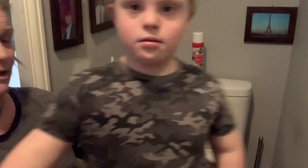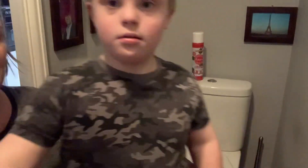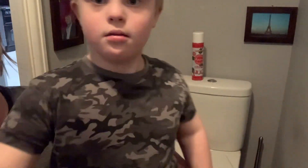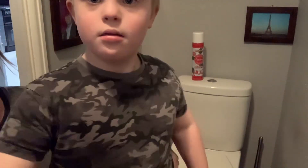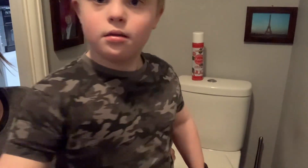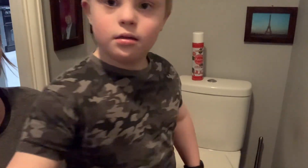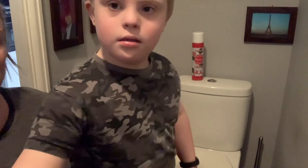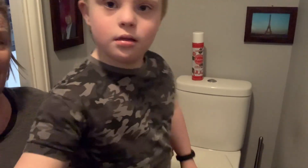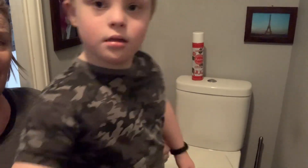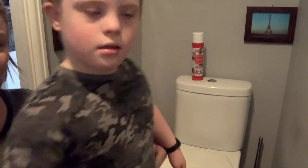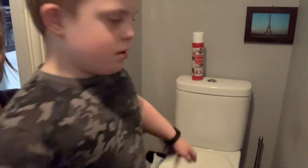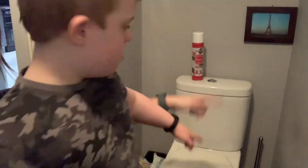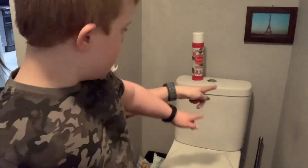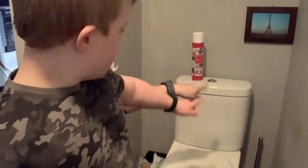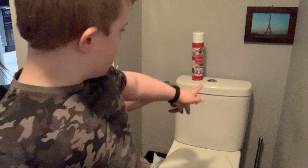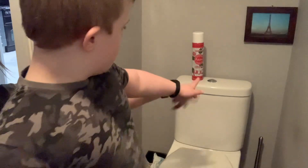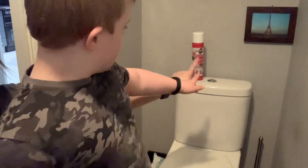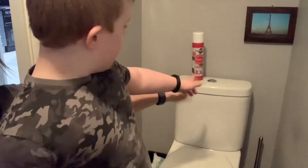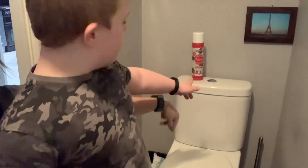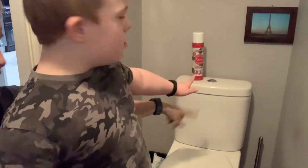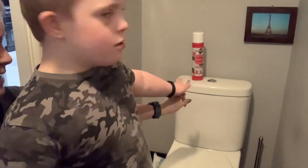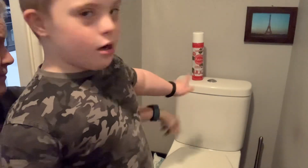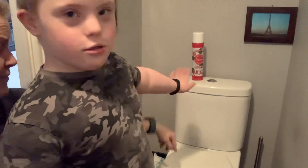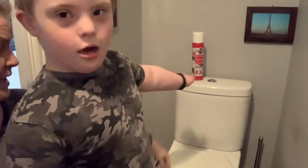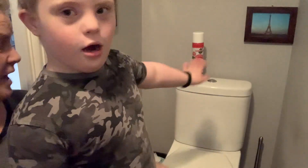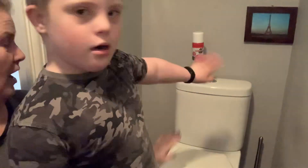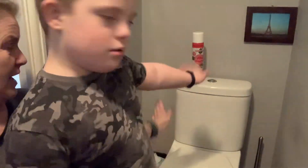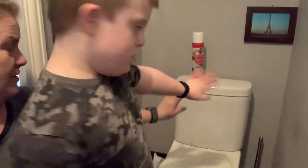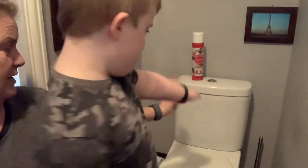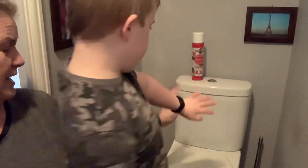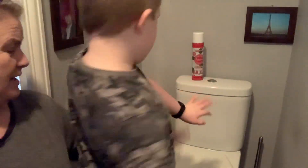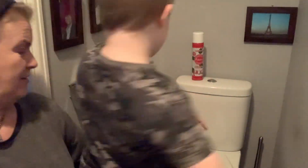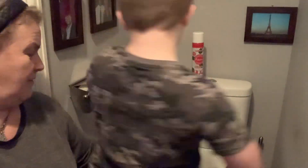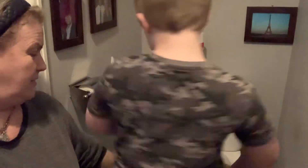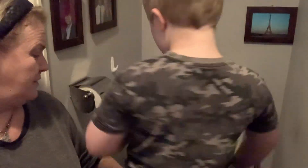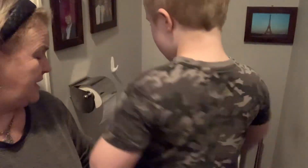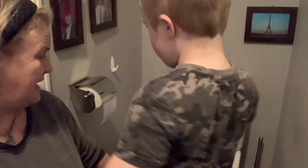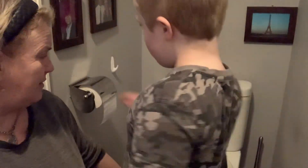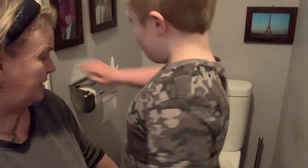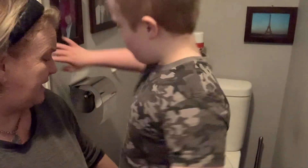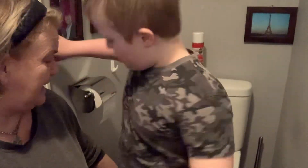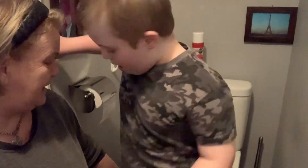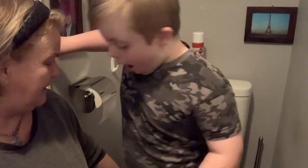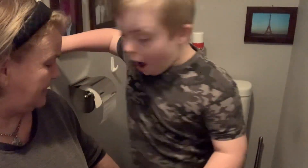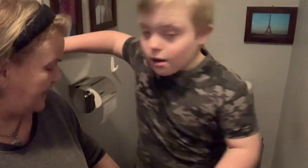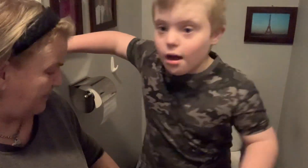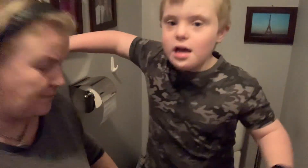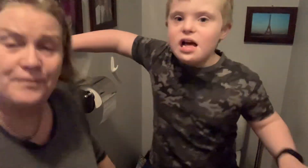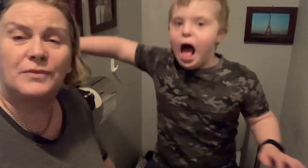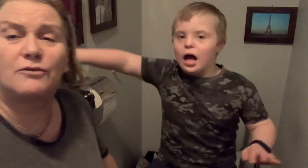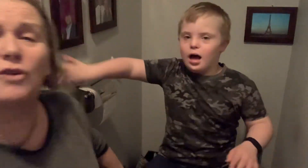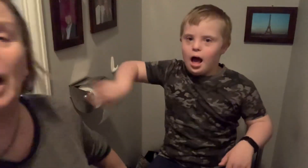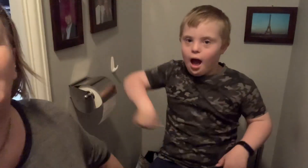see this is our toilet, see, yeah, we've got you, hi toilet, right, you want sit down on the seat, that's it, all right,